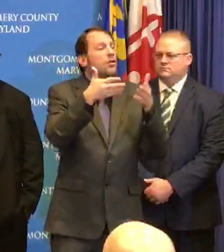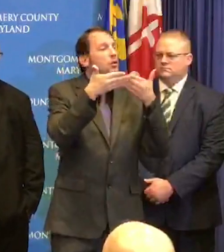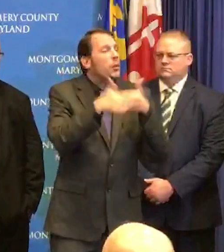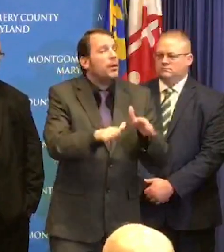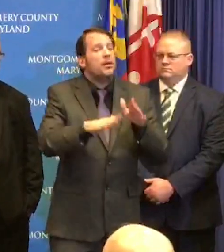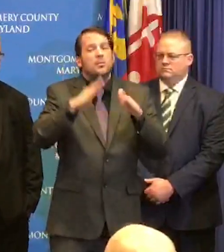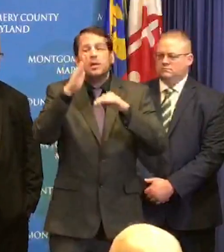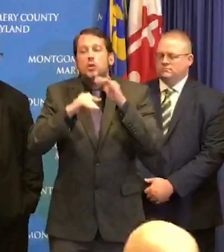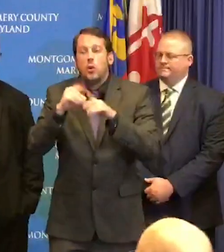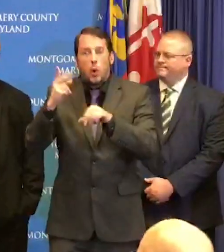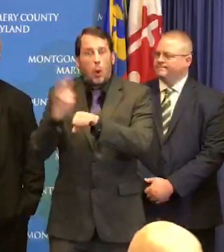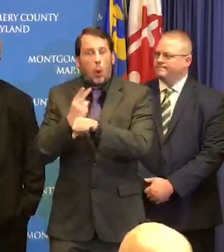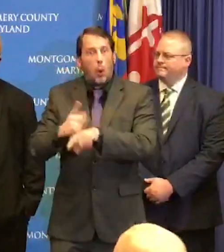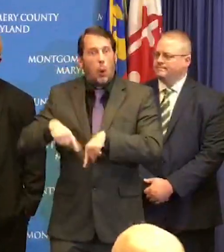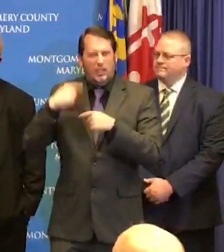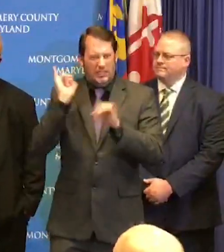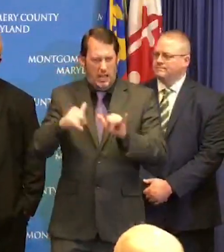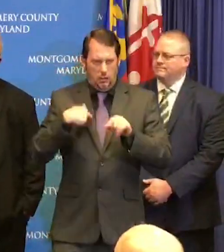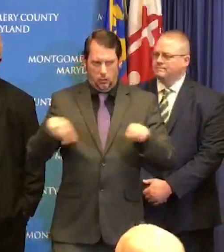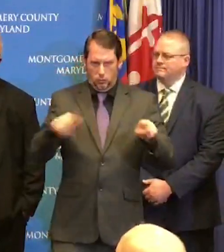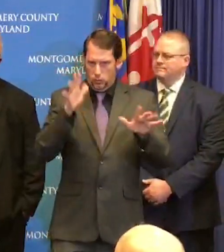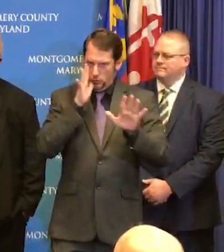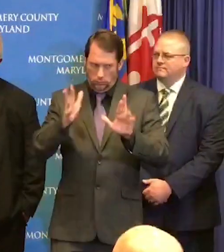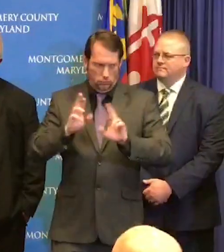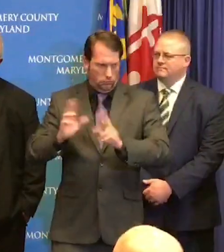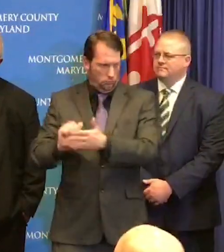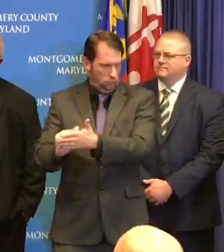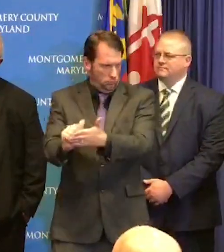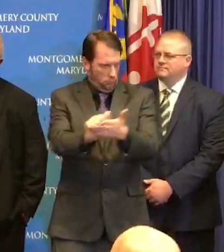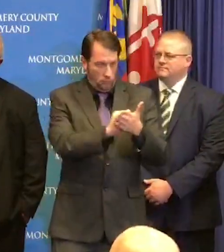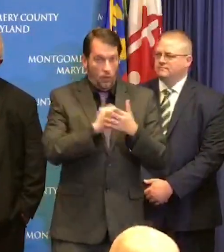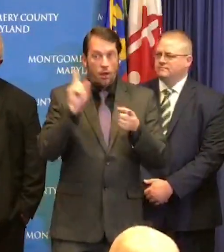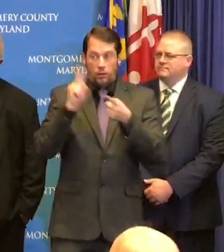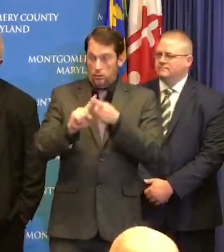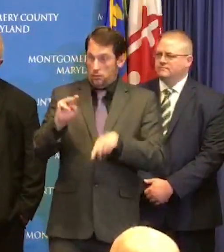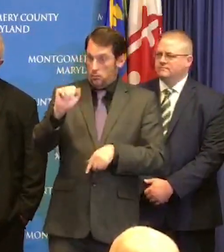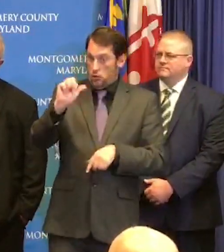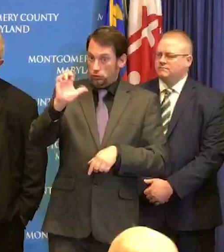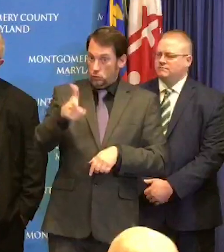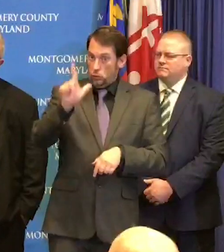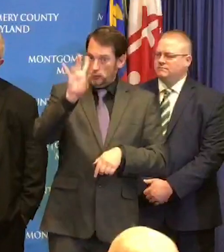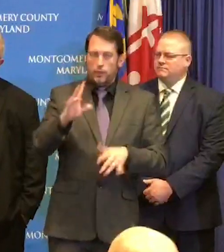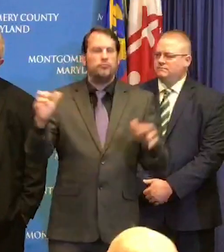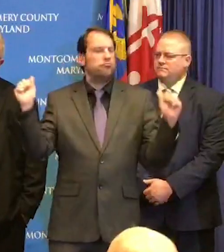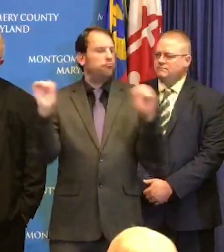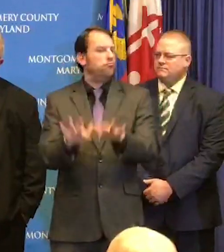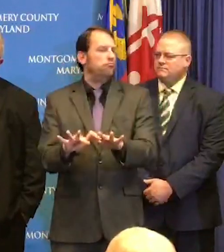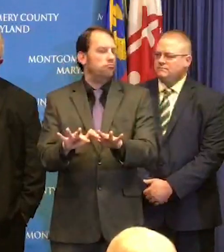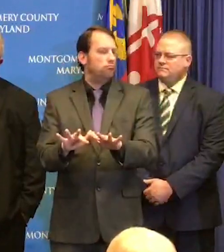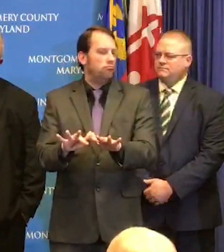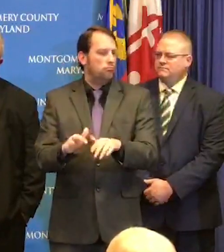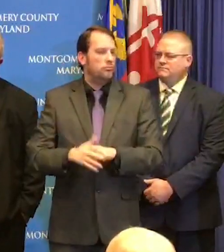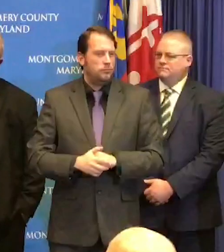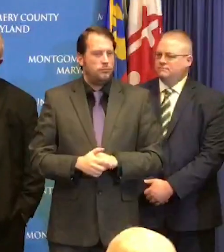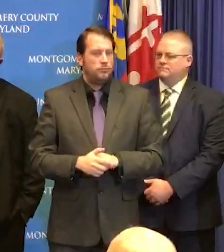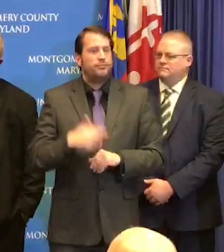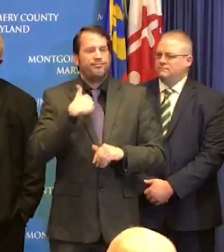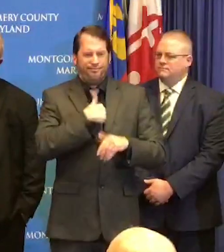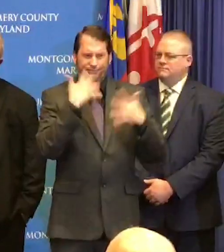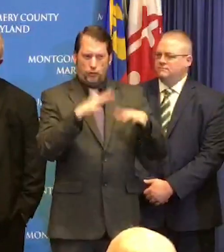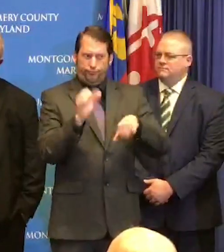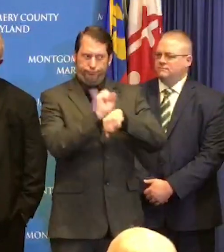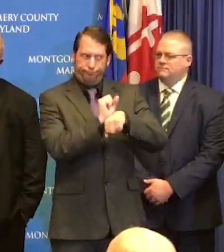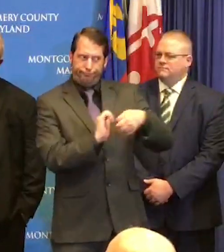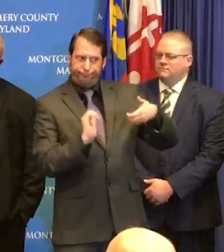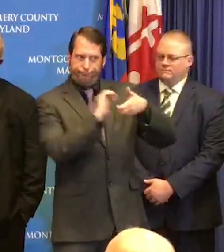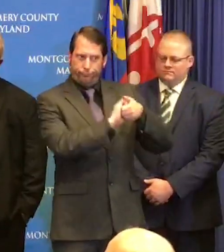27th I'd also like to share that we've been collaborating with our county partners and community advocates to make necessities such as meals